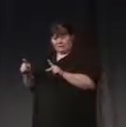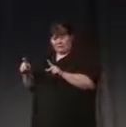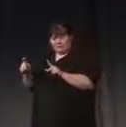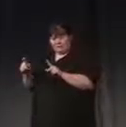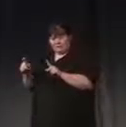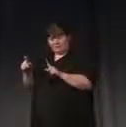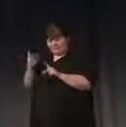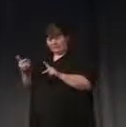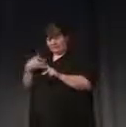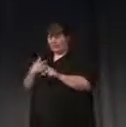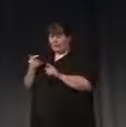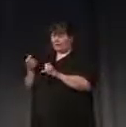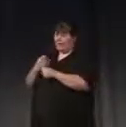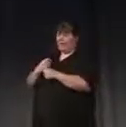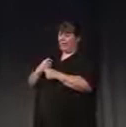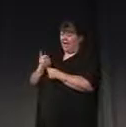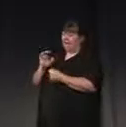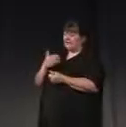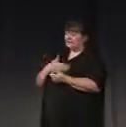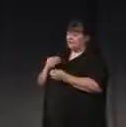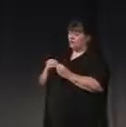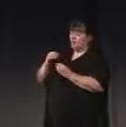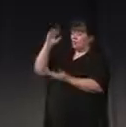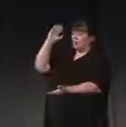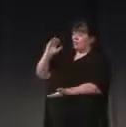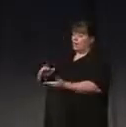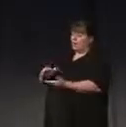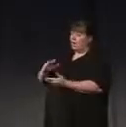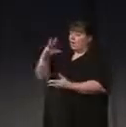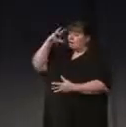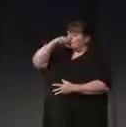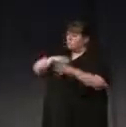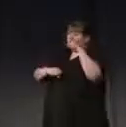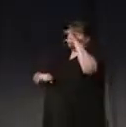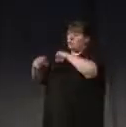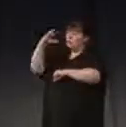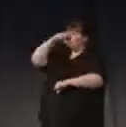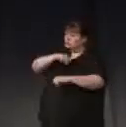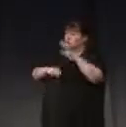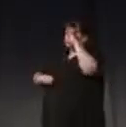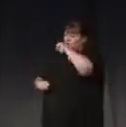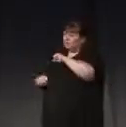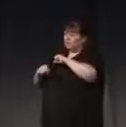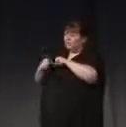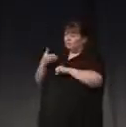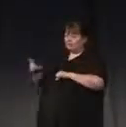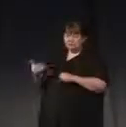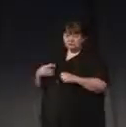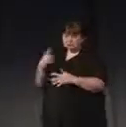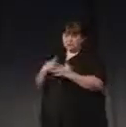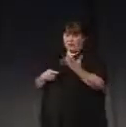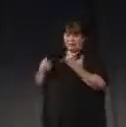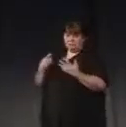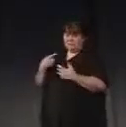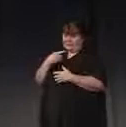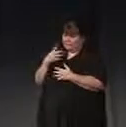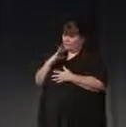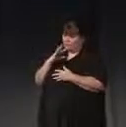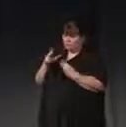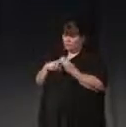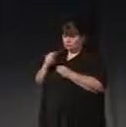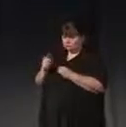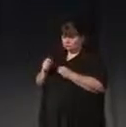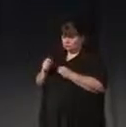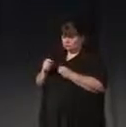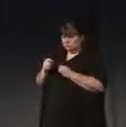could disabituate us to our inferential habits, our inductive leaps, etc., the matter that he talks about in his